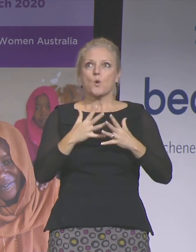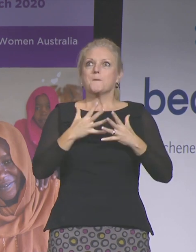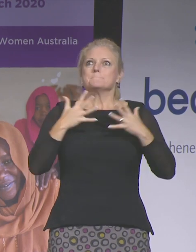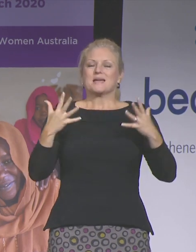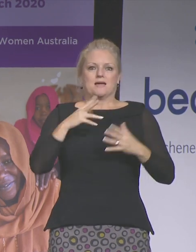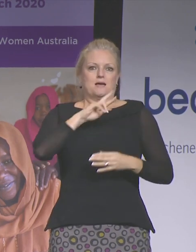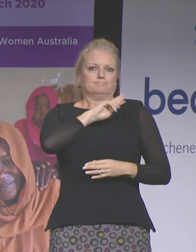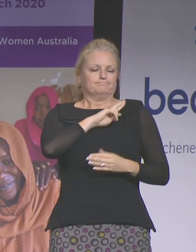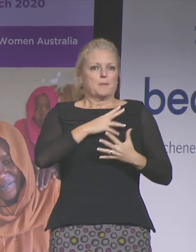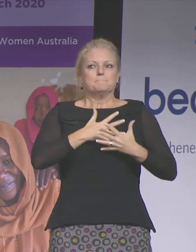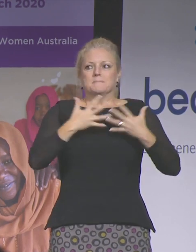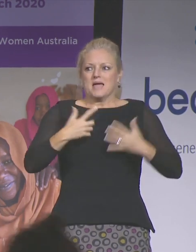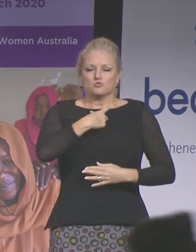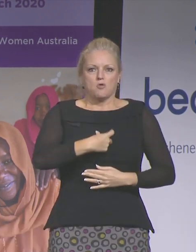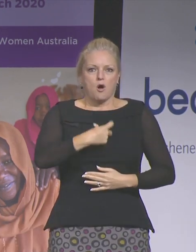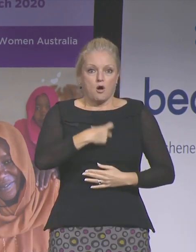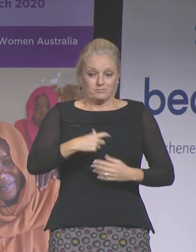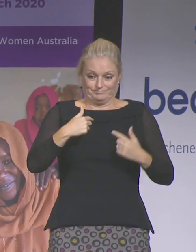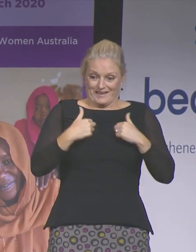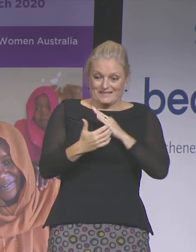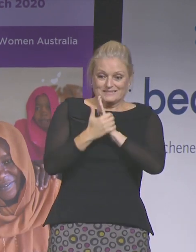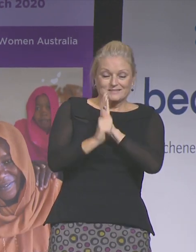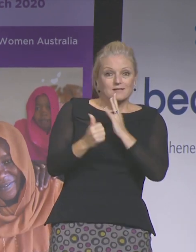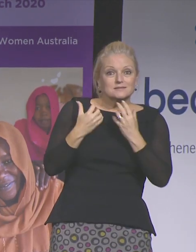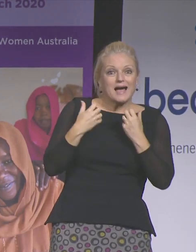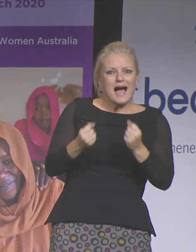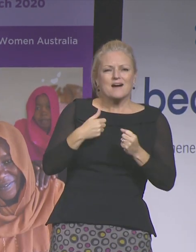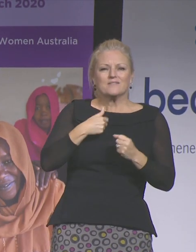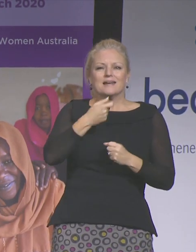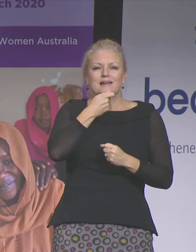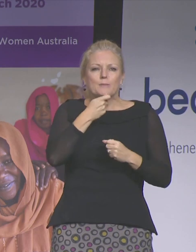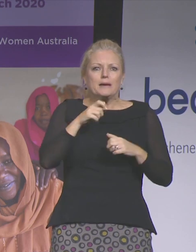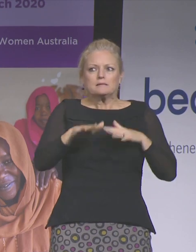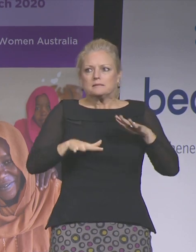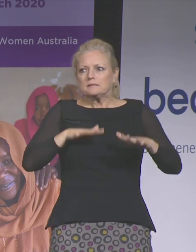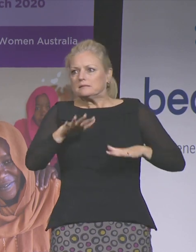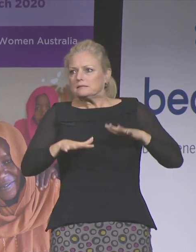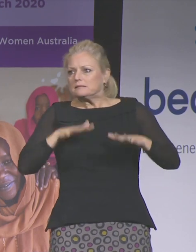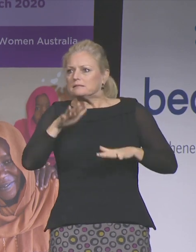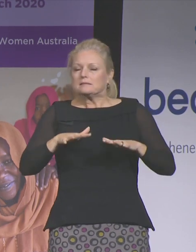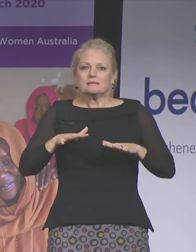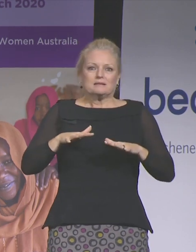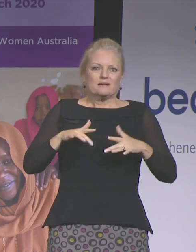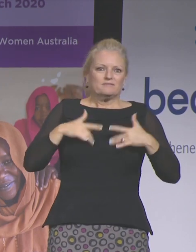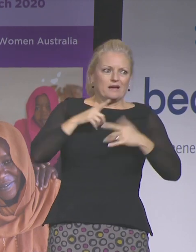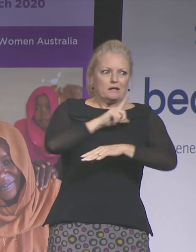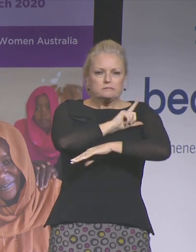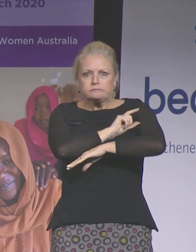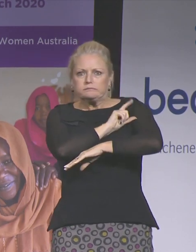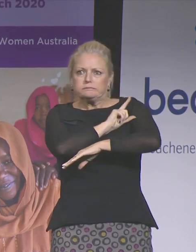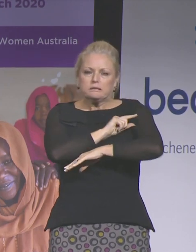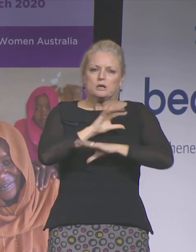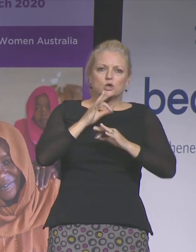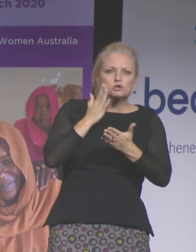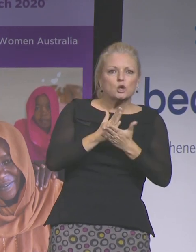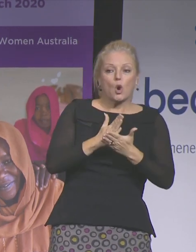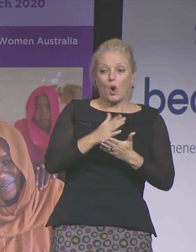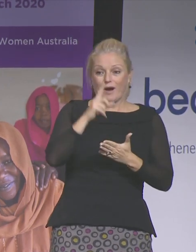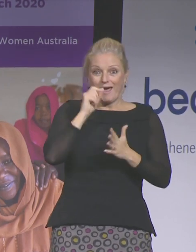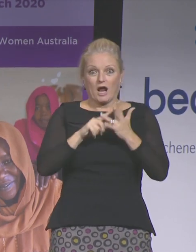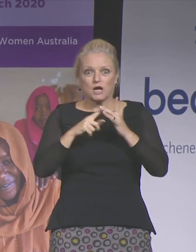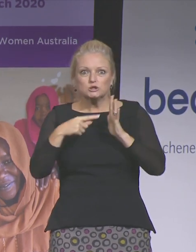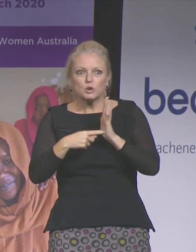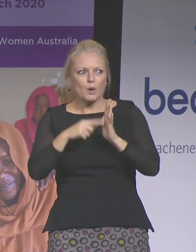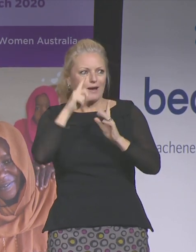if I had what it takes. I was trepidatious, not knowing would I be good enough, would I be able to have